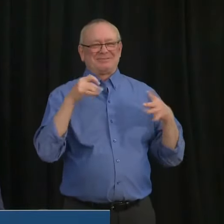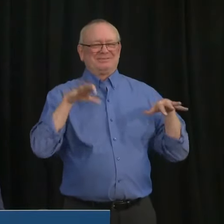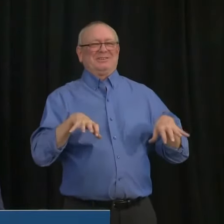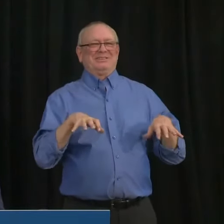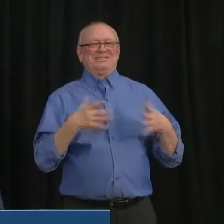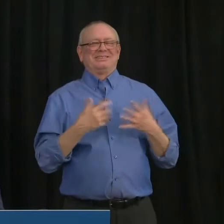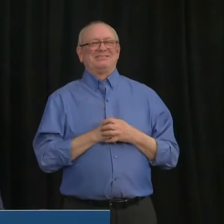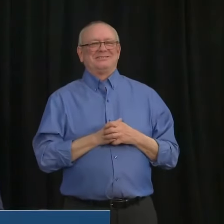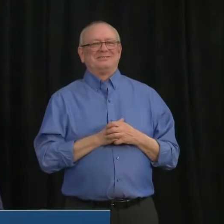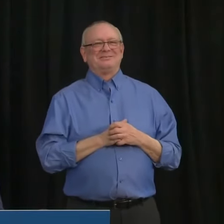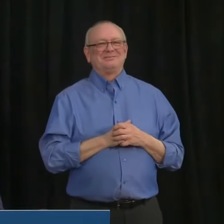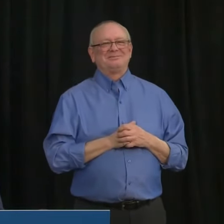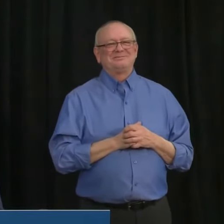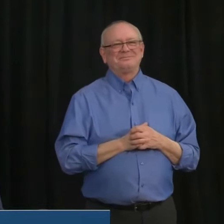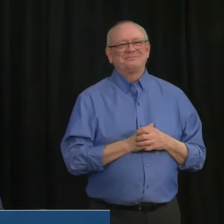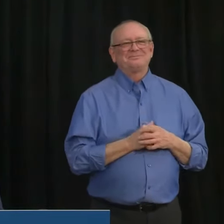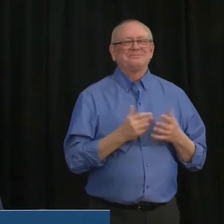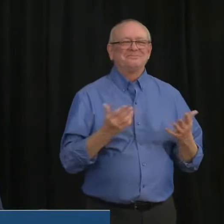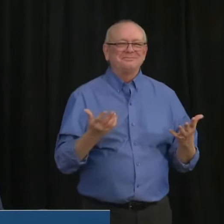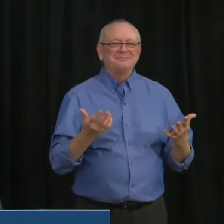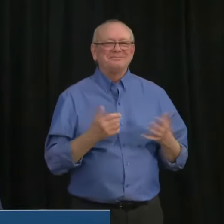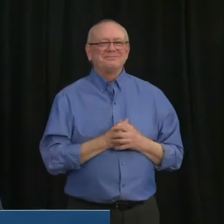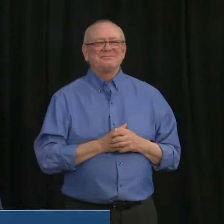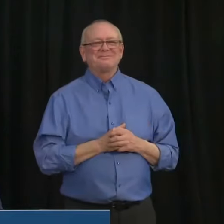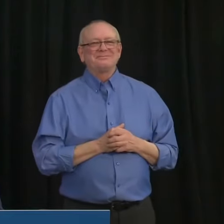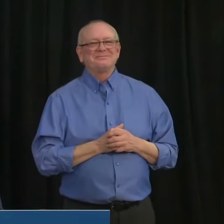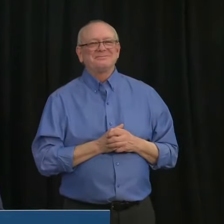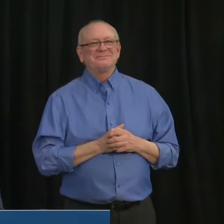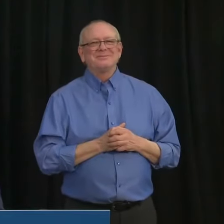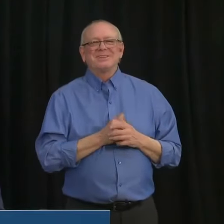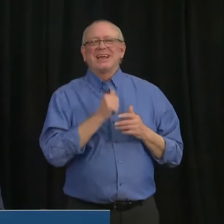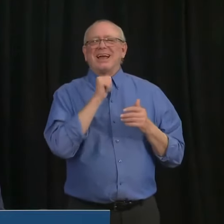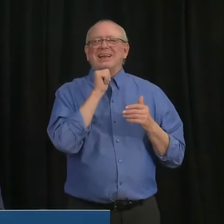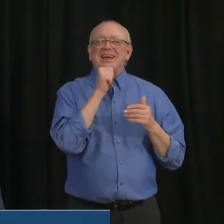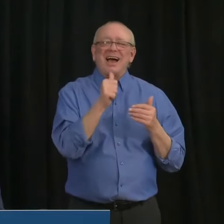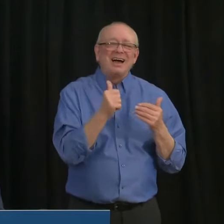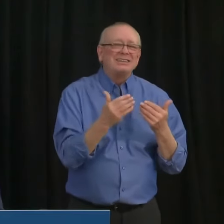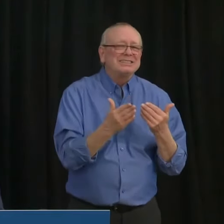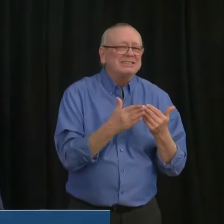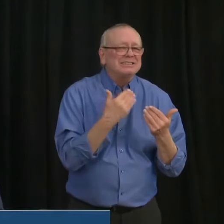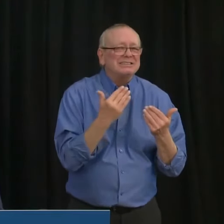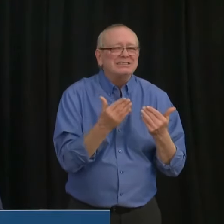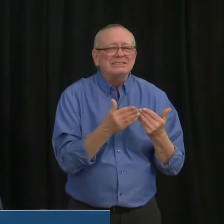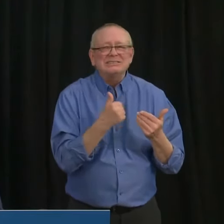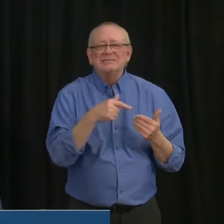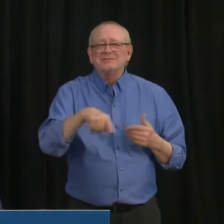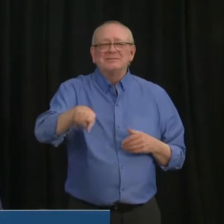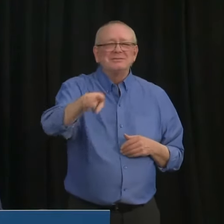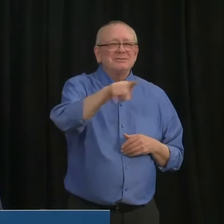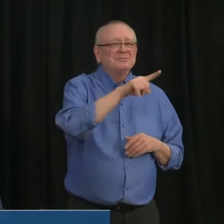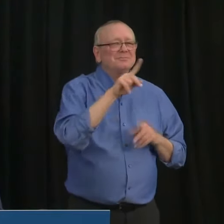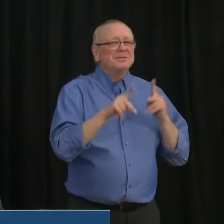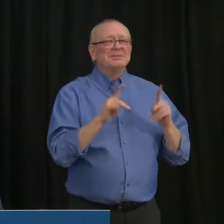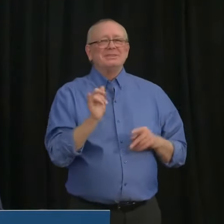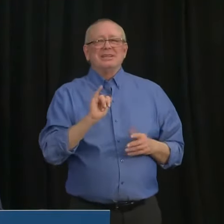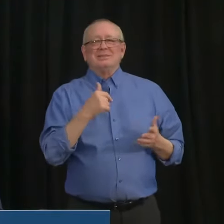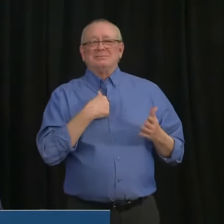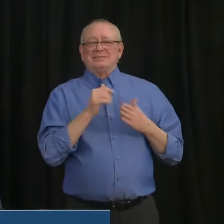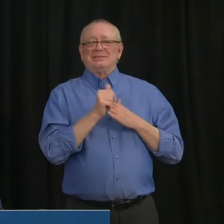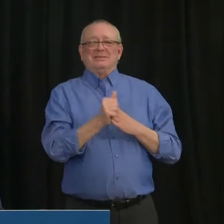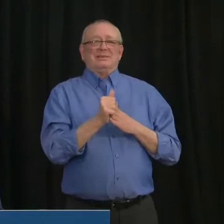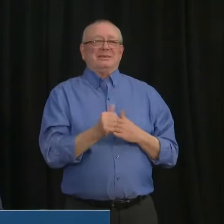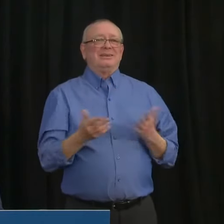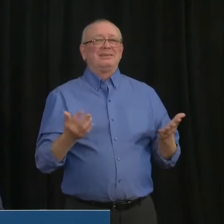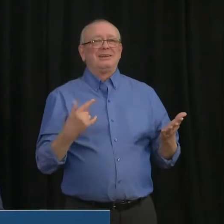just incredibly, uh, tough for, for everyone including those of us who are, who are making decisions. We did, we really just felt we had no option given